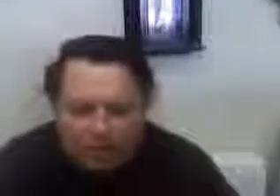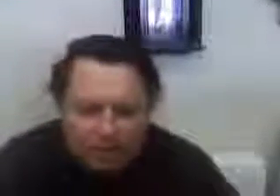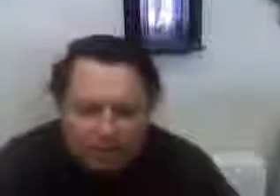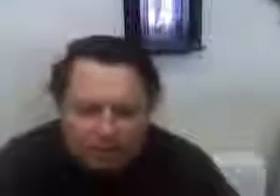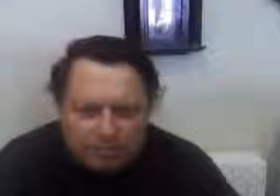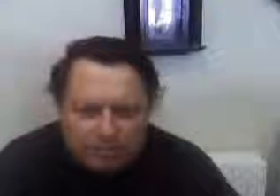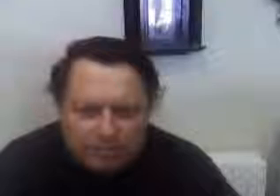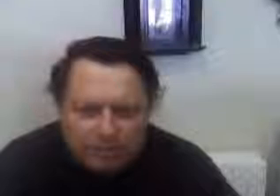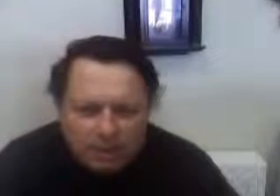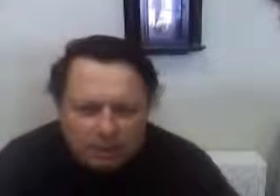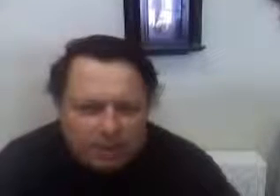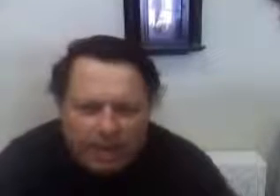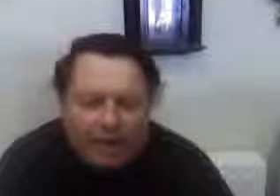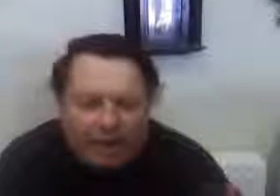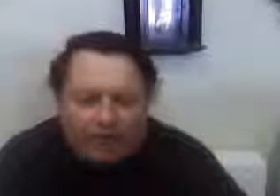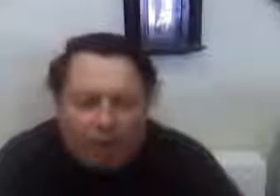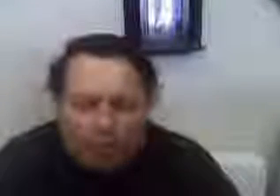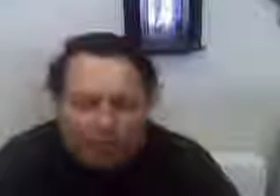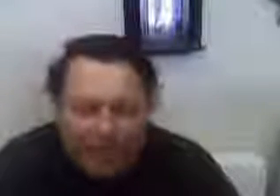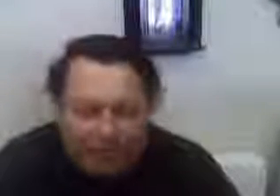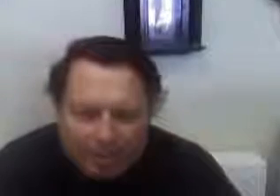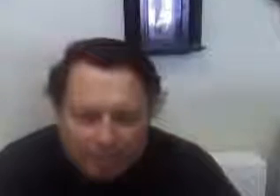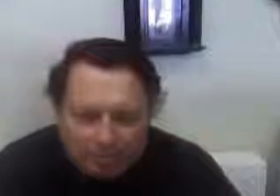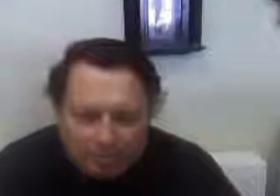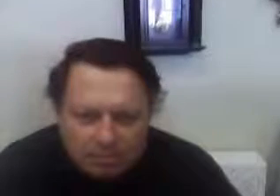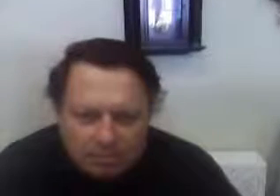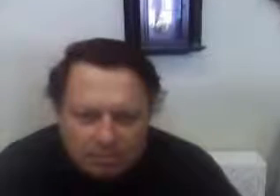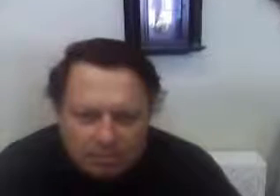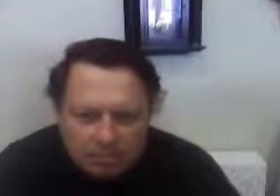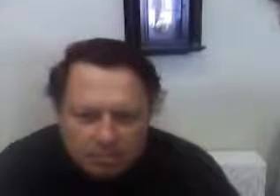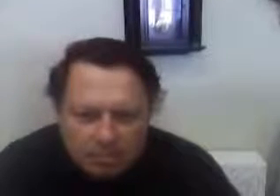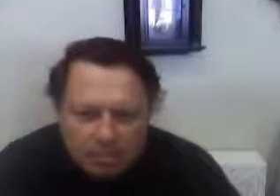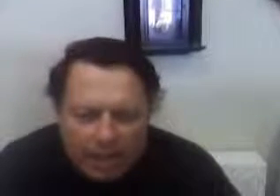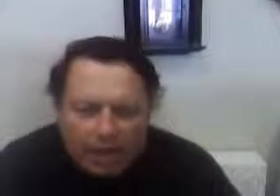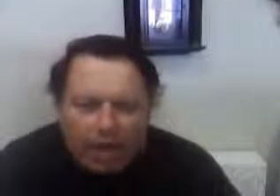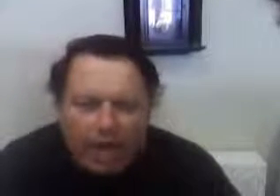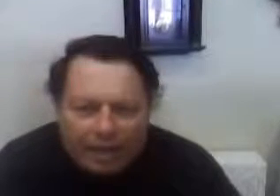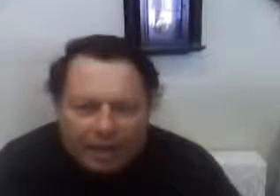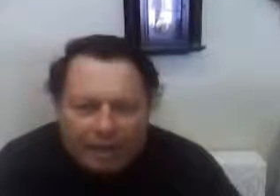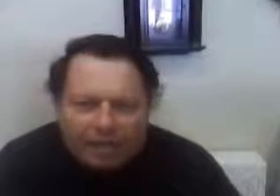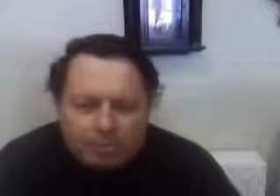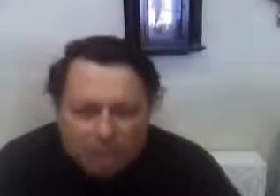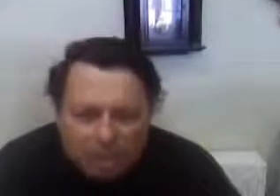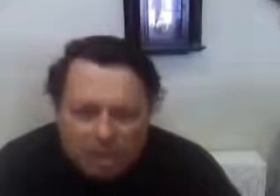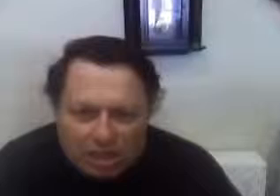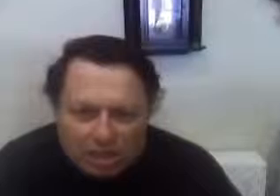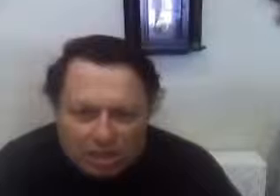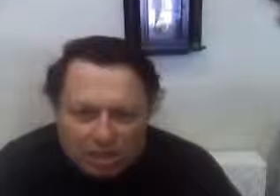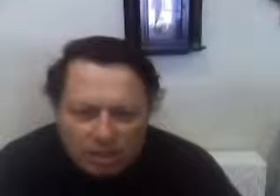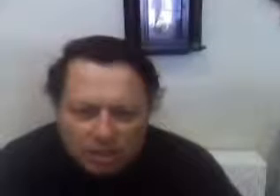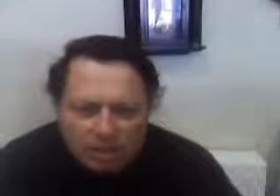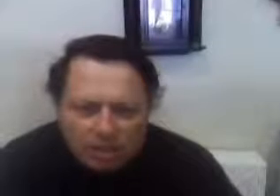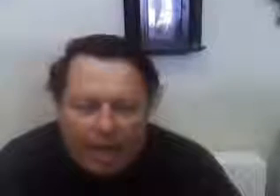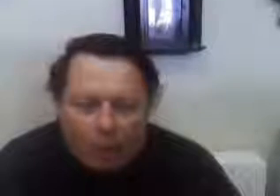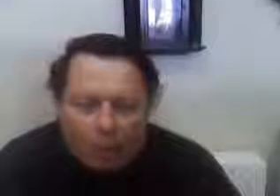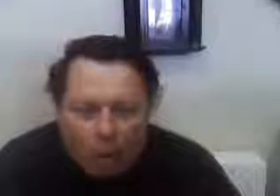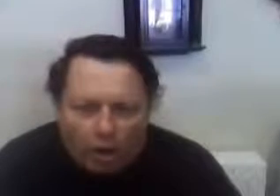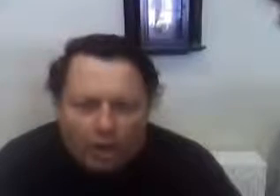feudalism. They're not any form of government. They are economic machines that work